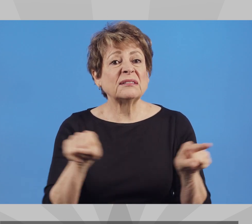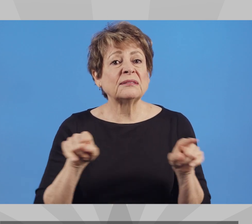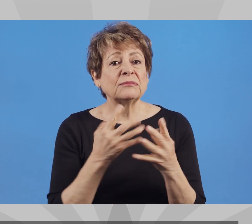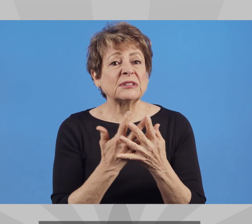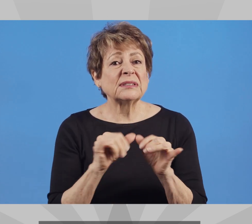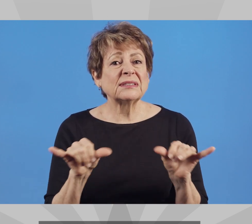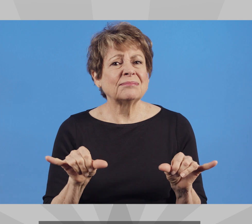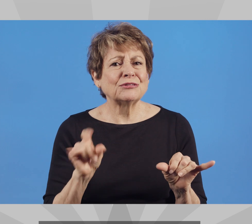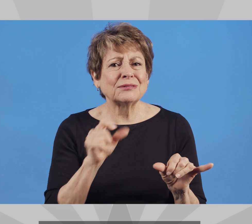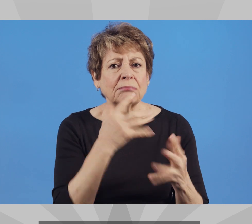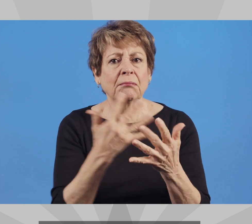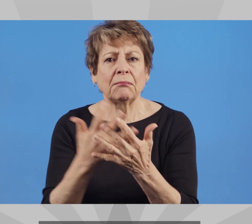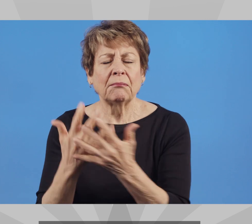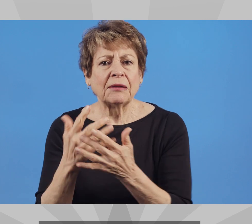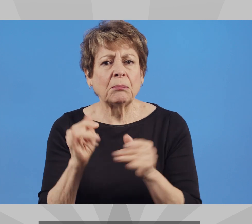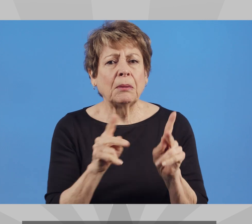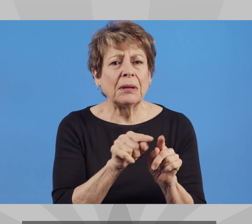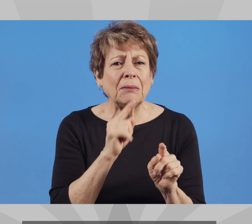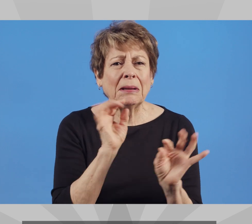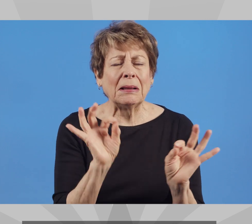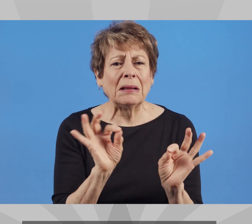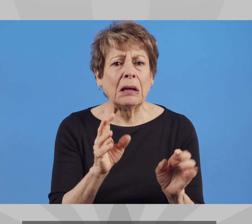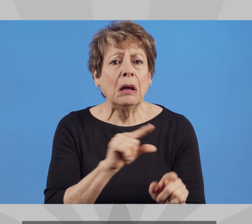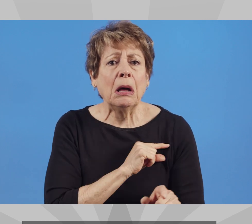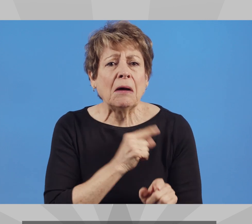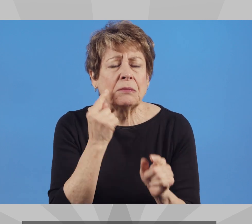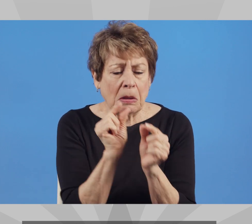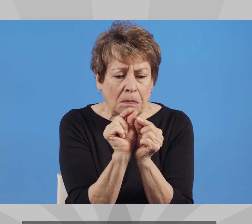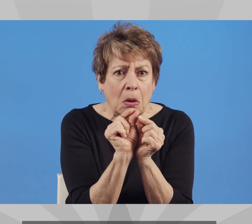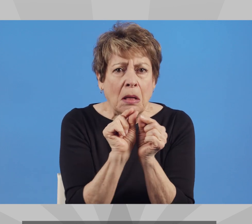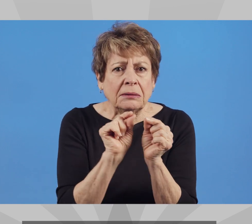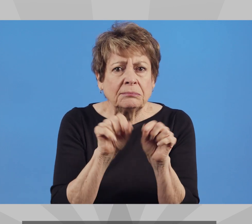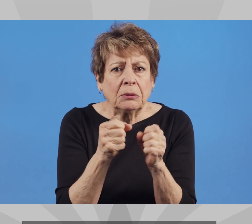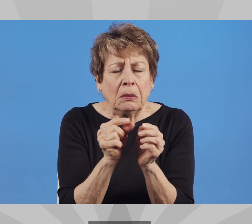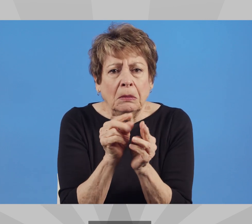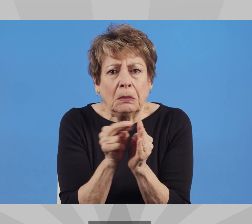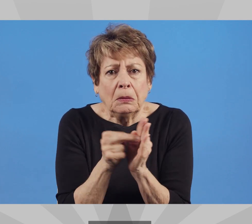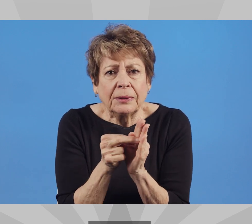system should not imprison persons convicted of purely fiscal offenses.